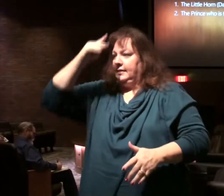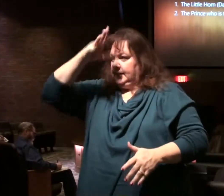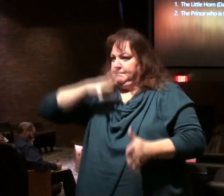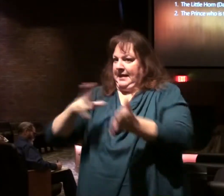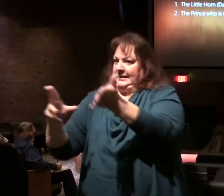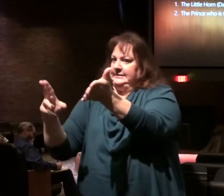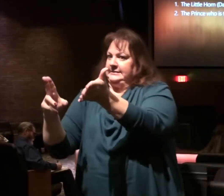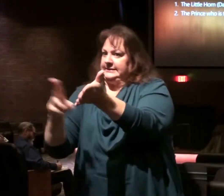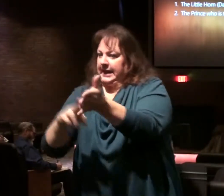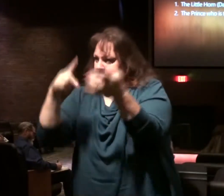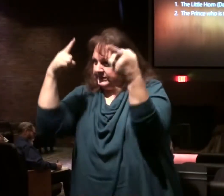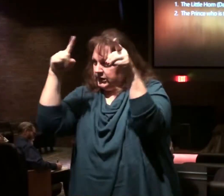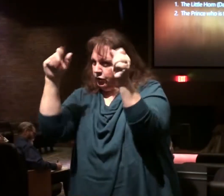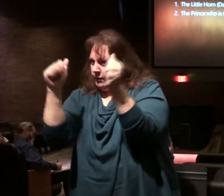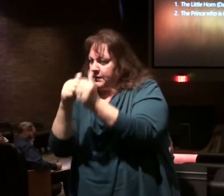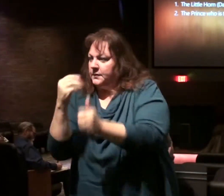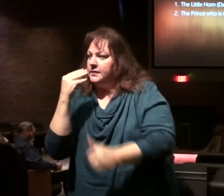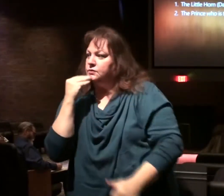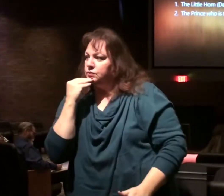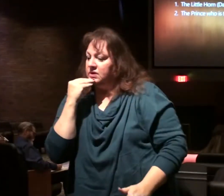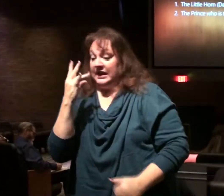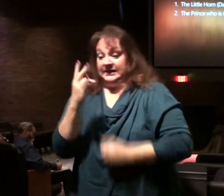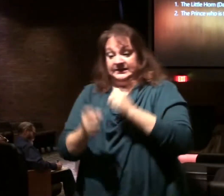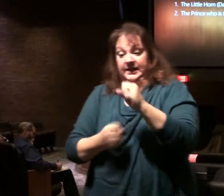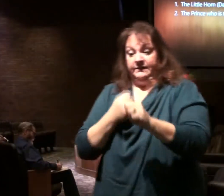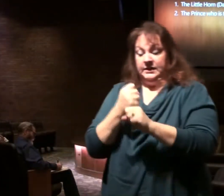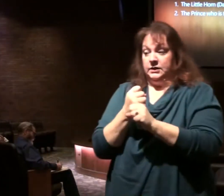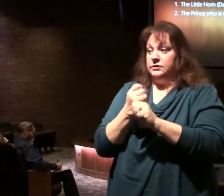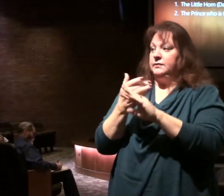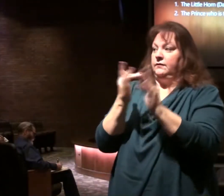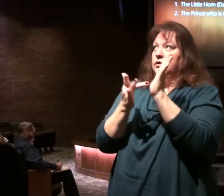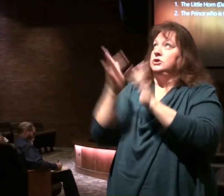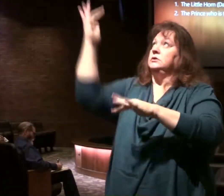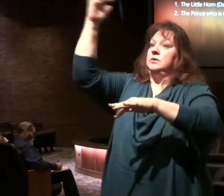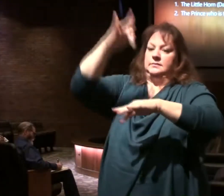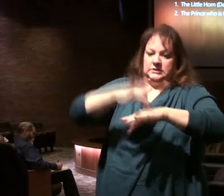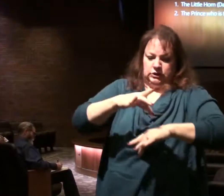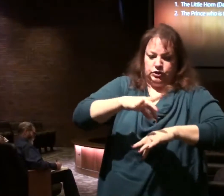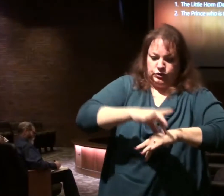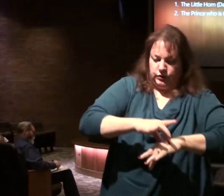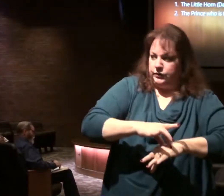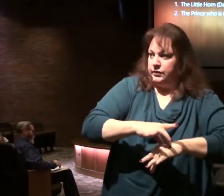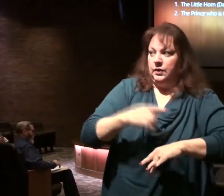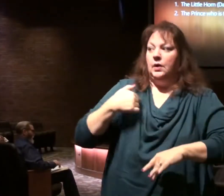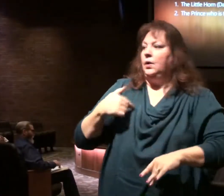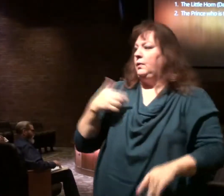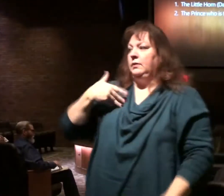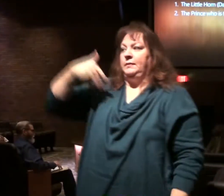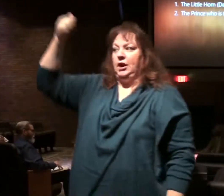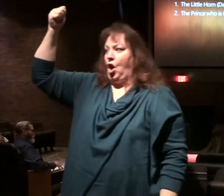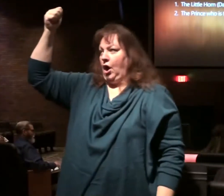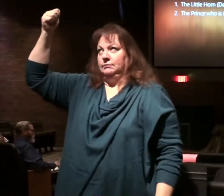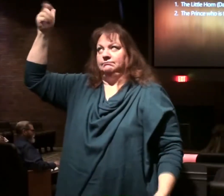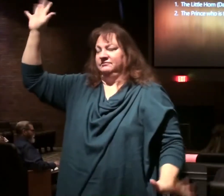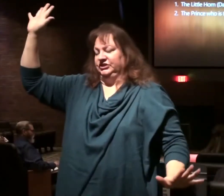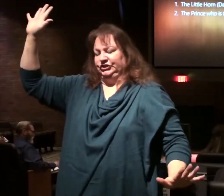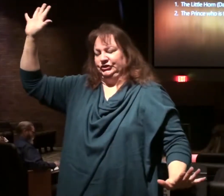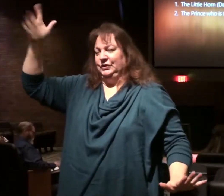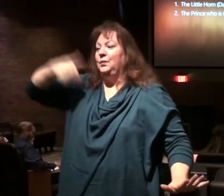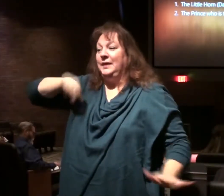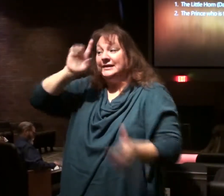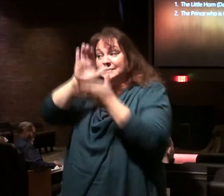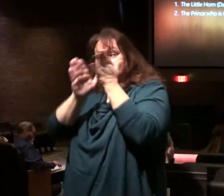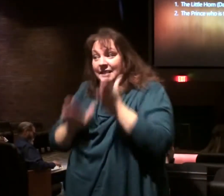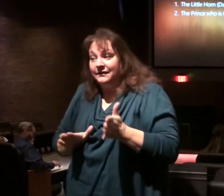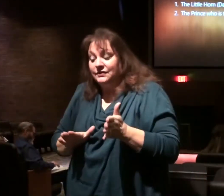And he signs that. We are seven years away from the return of Christ. We won't be here as a church. We